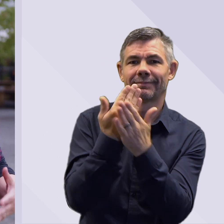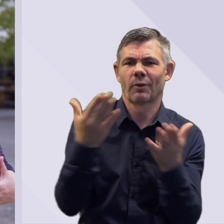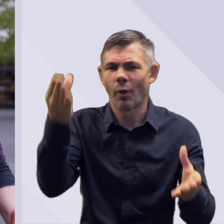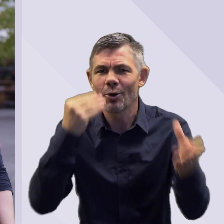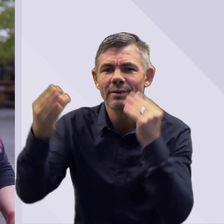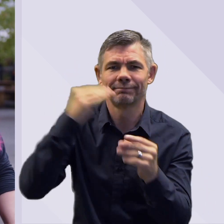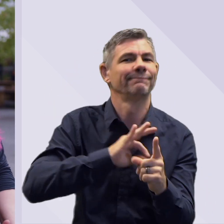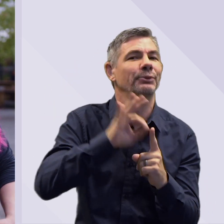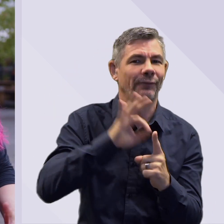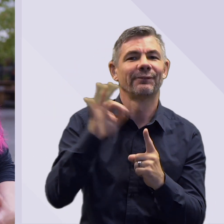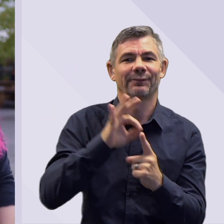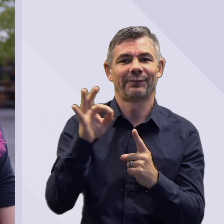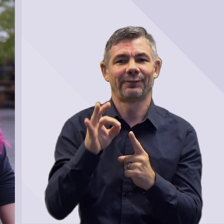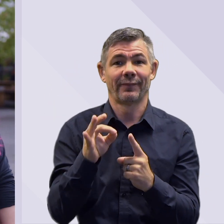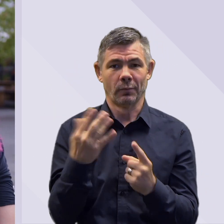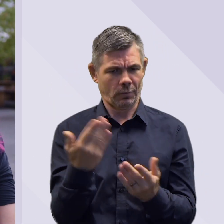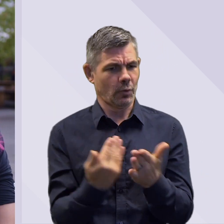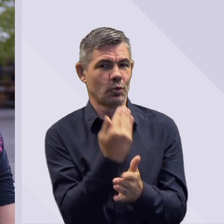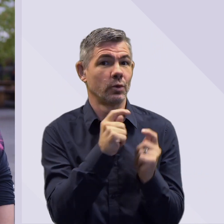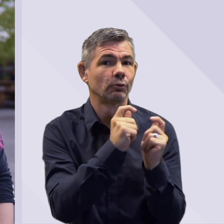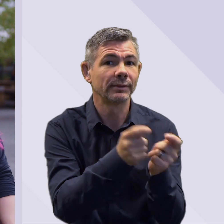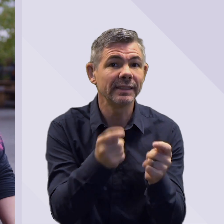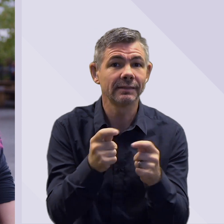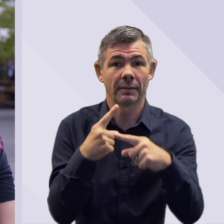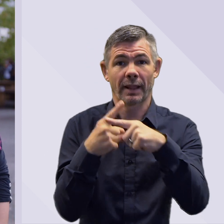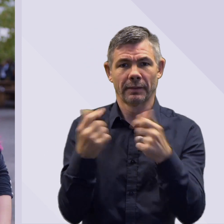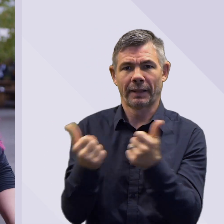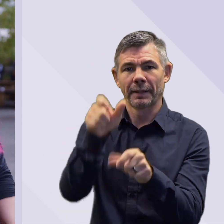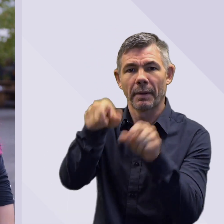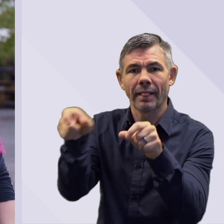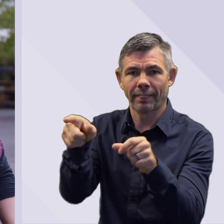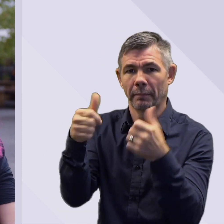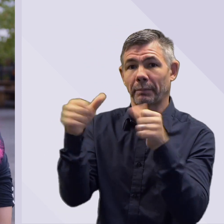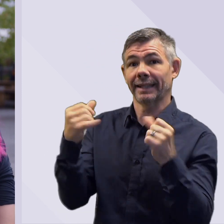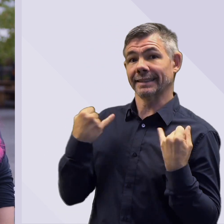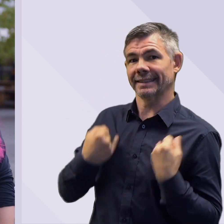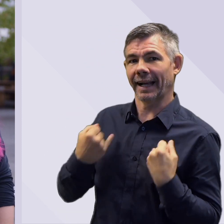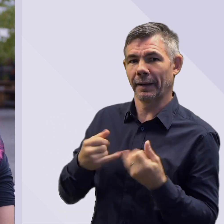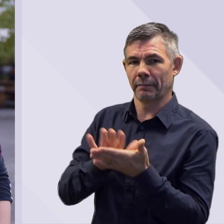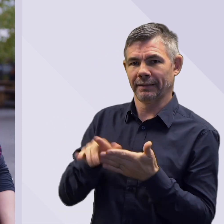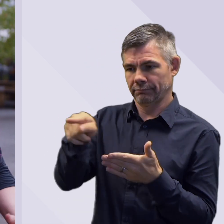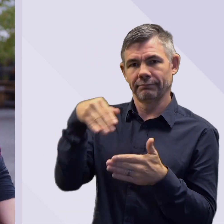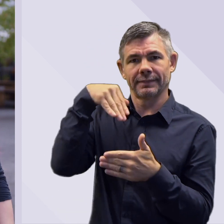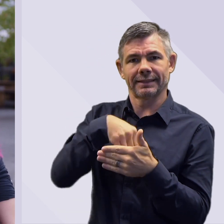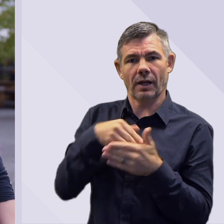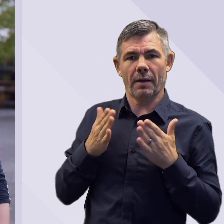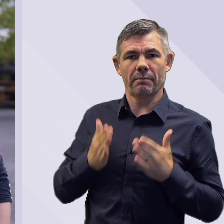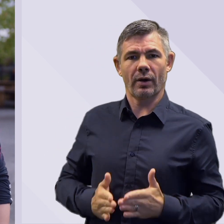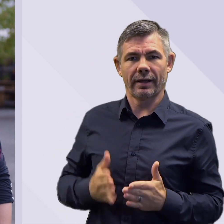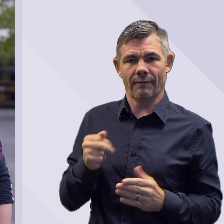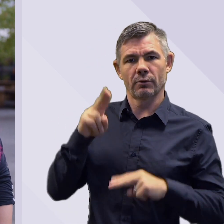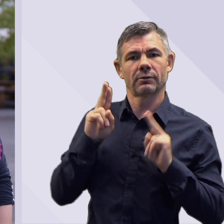So the reason Omicron appears mild is because doctors have got a lot better at treating COVID you know we now have